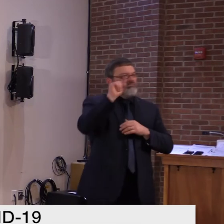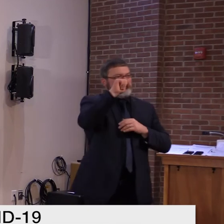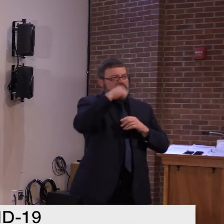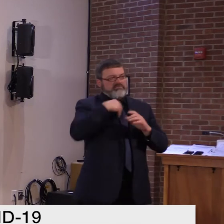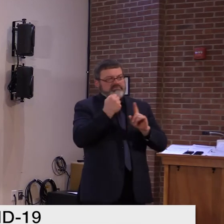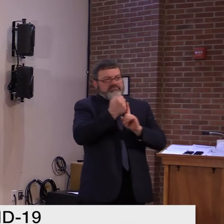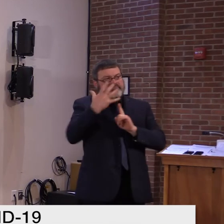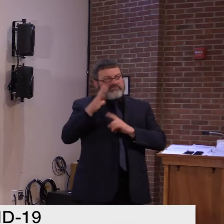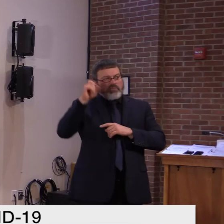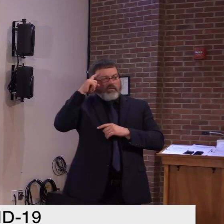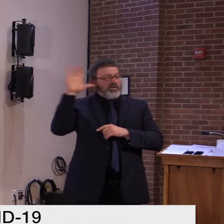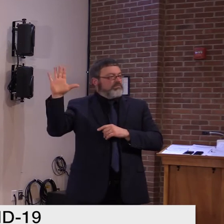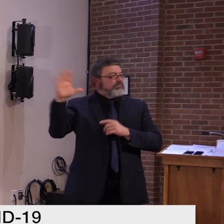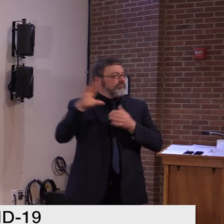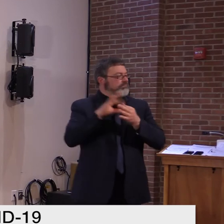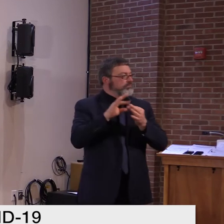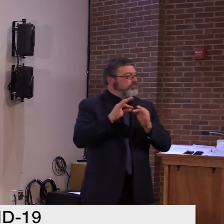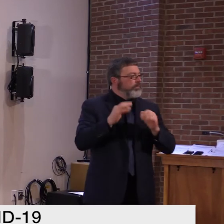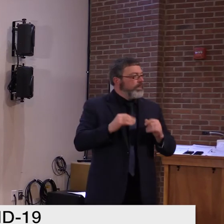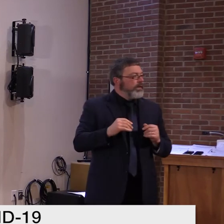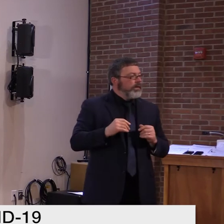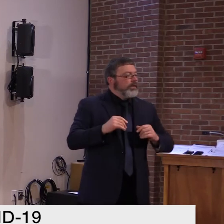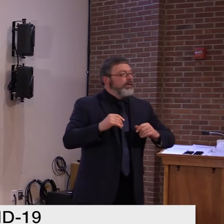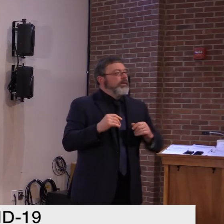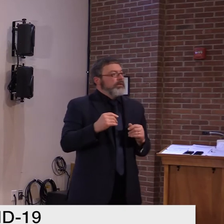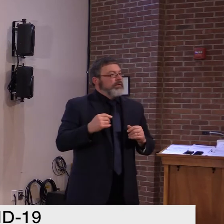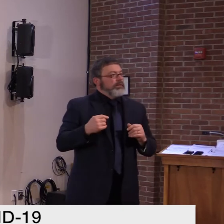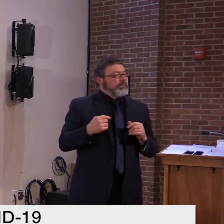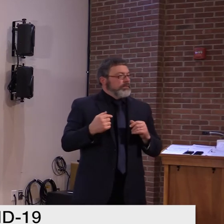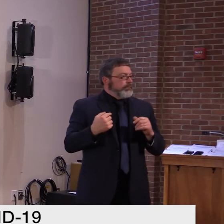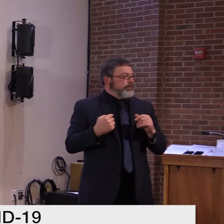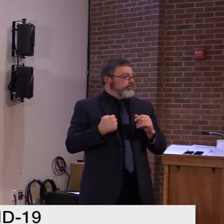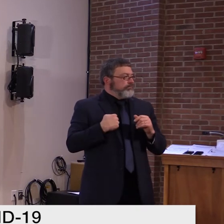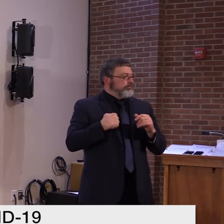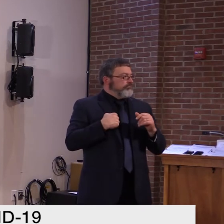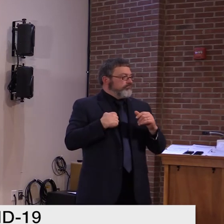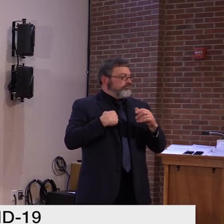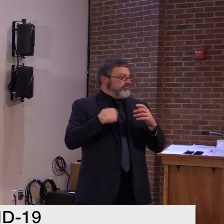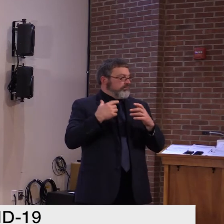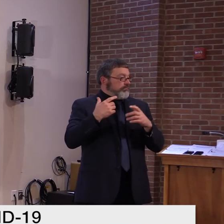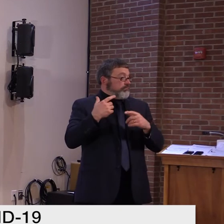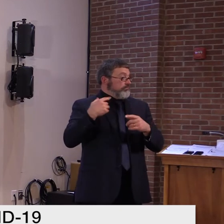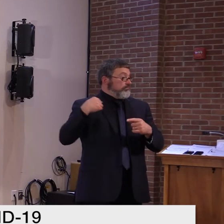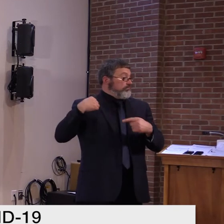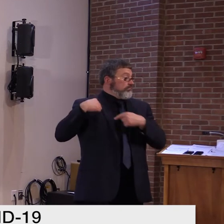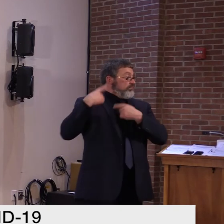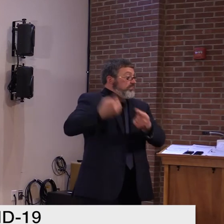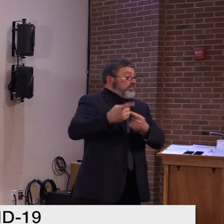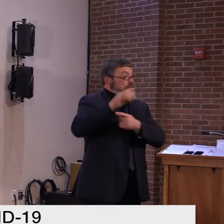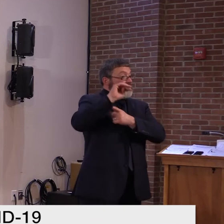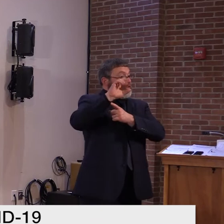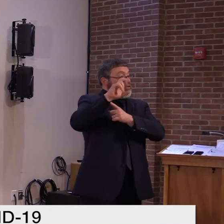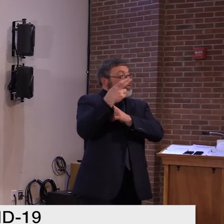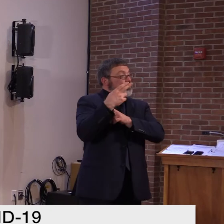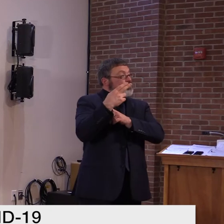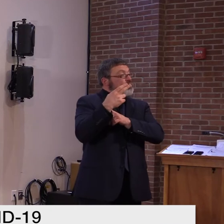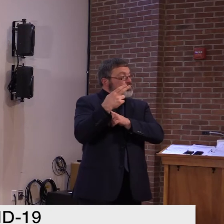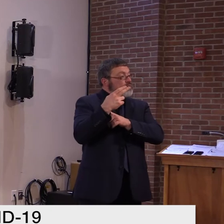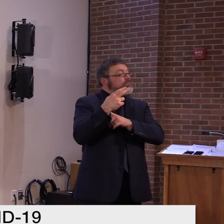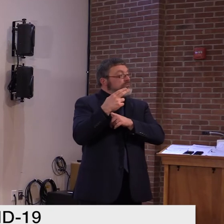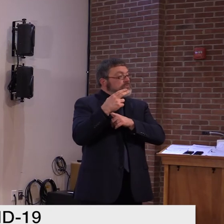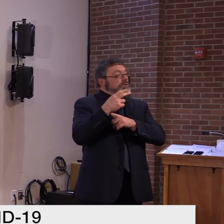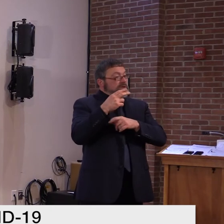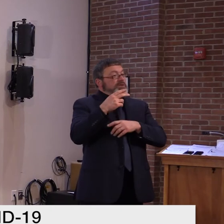Obviously, through the last, um, eight or nine months, we've had instances where people have not been cooperative,